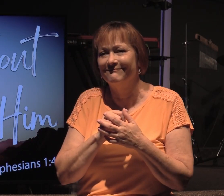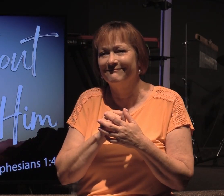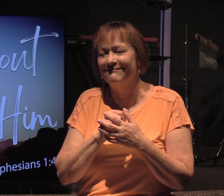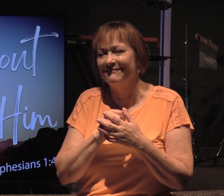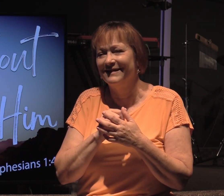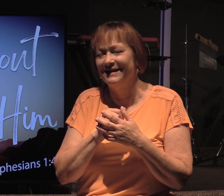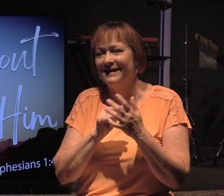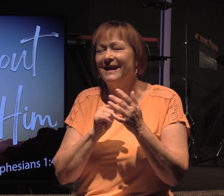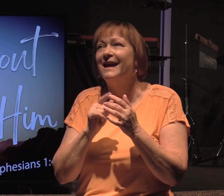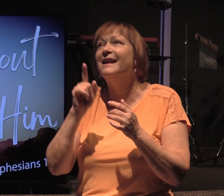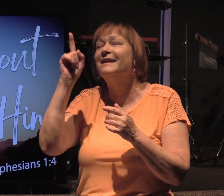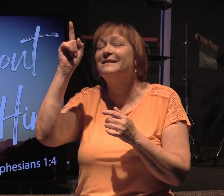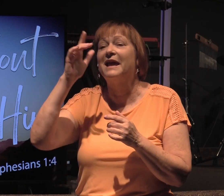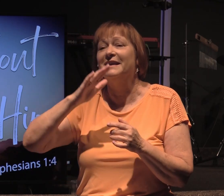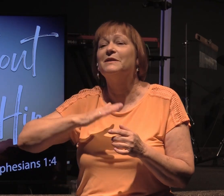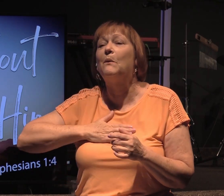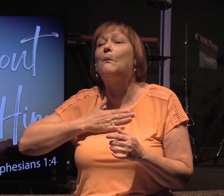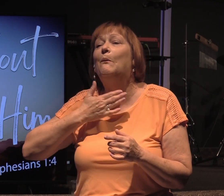And it was his will.